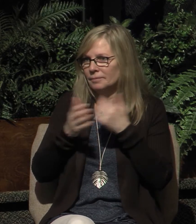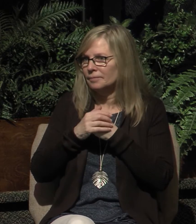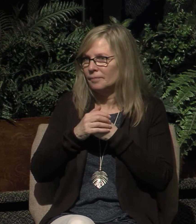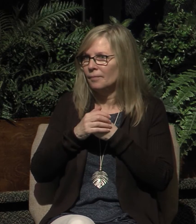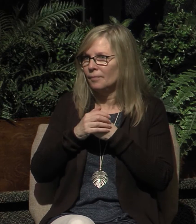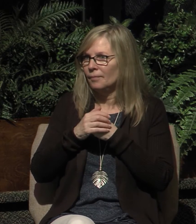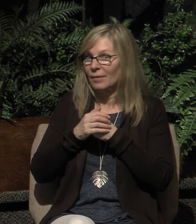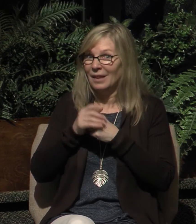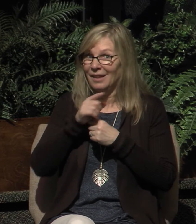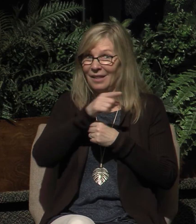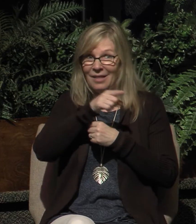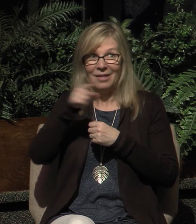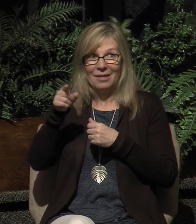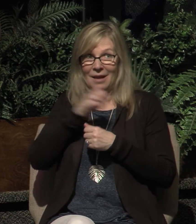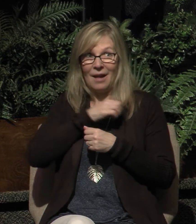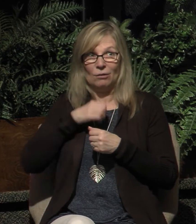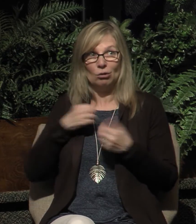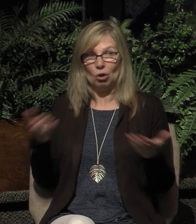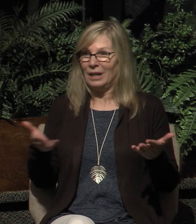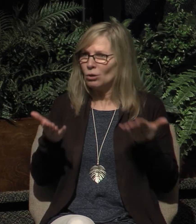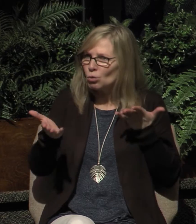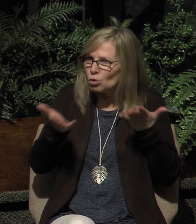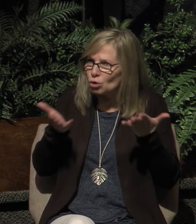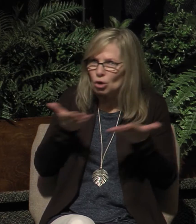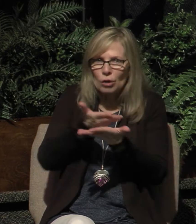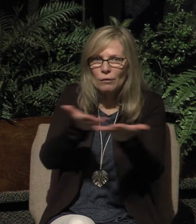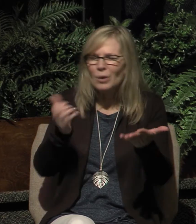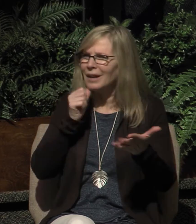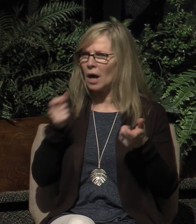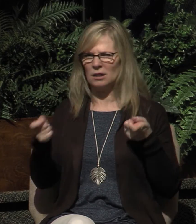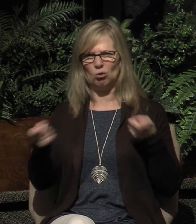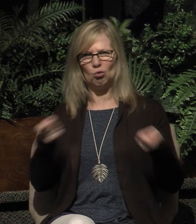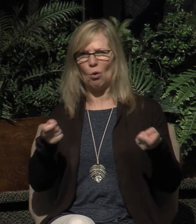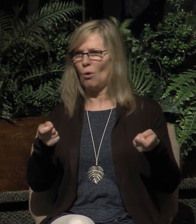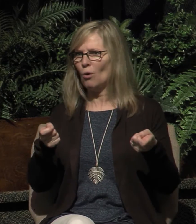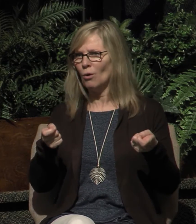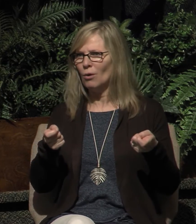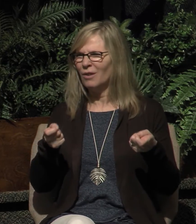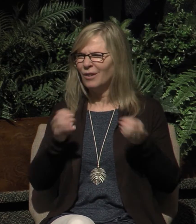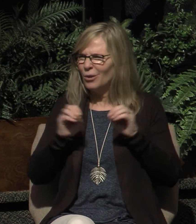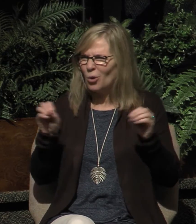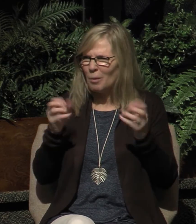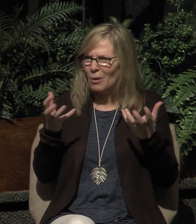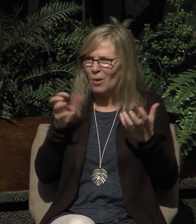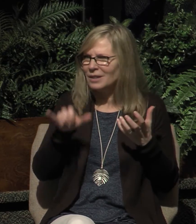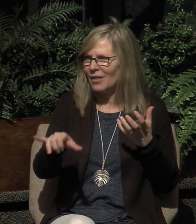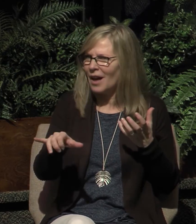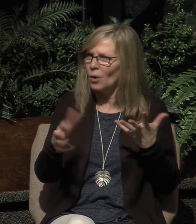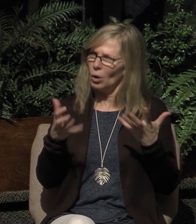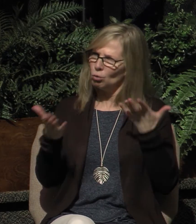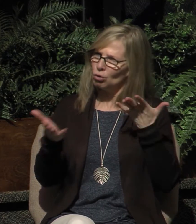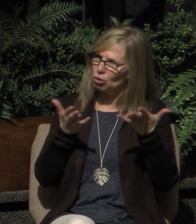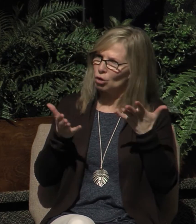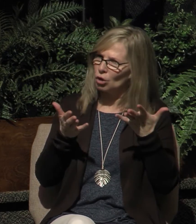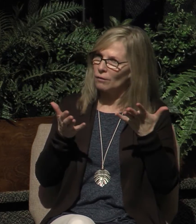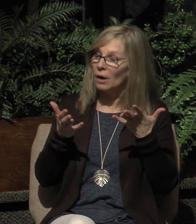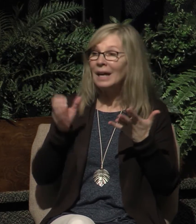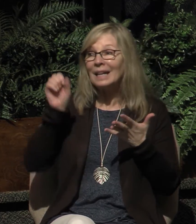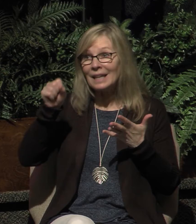They're here to serve you, not control you. Nobody wants to control you. They want to serve you. Leaders of cults control